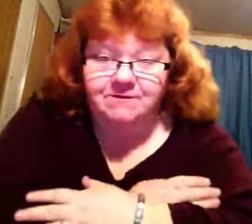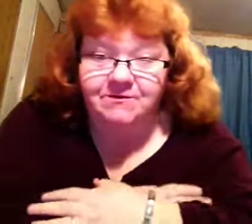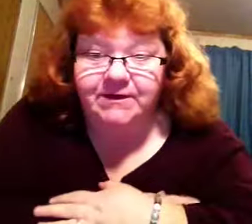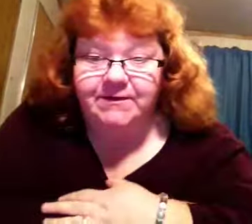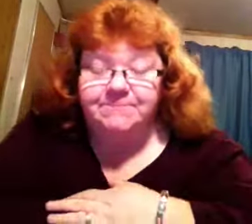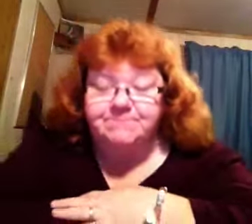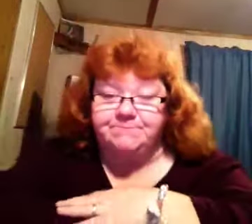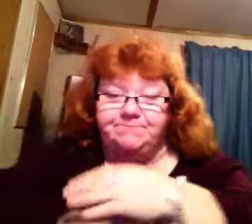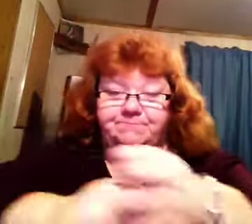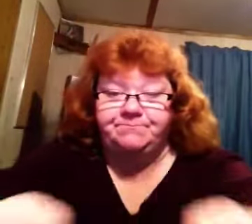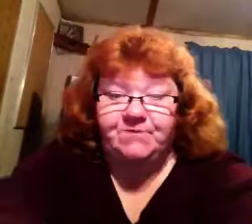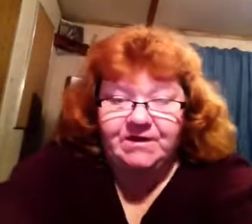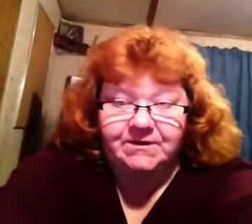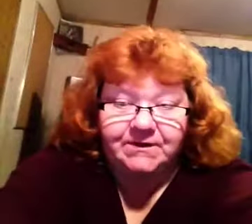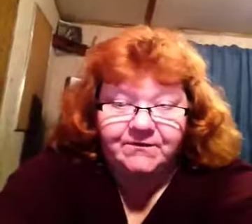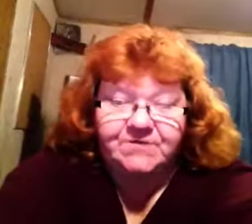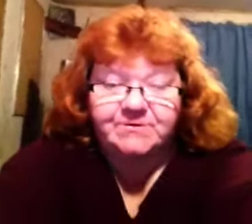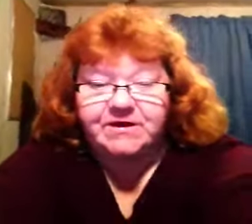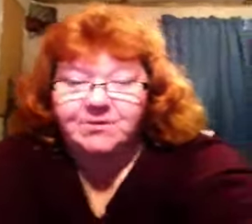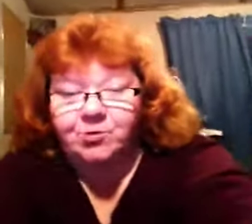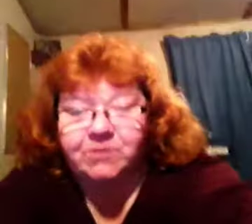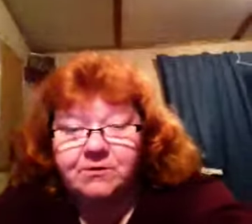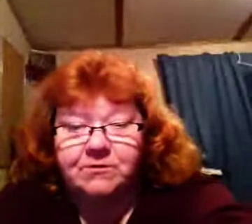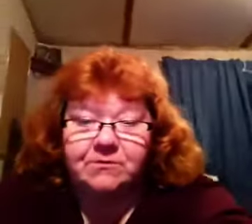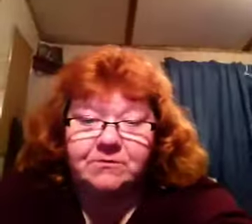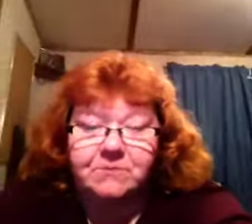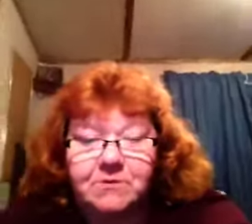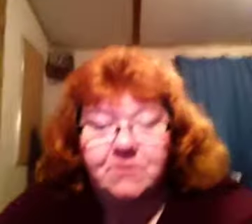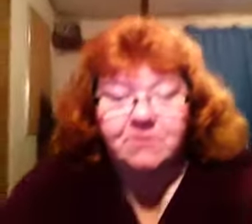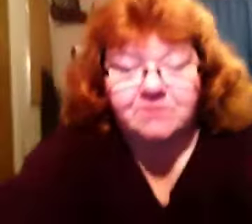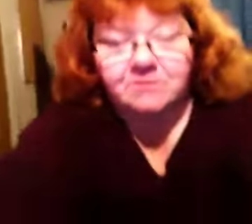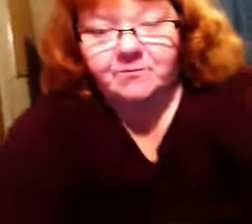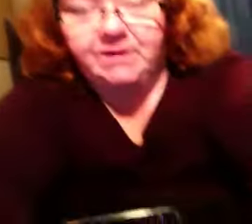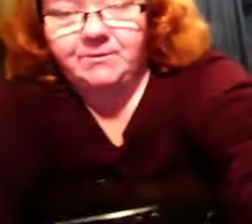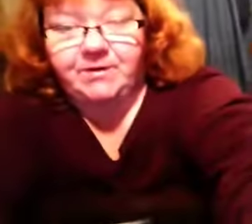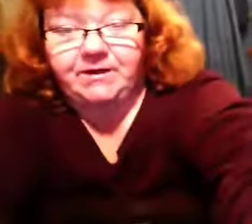Okay. Hang on, I gotta fix my camera here. My iPad.